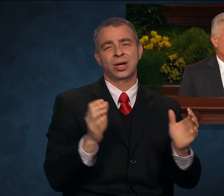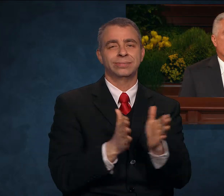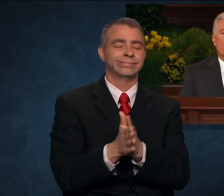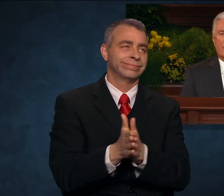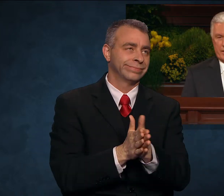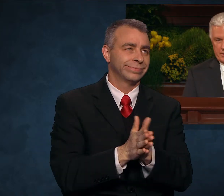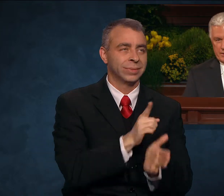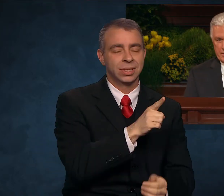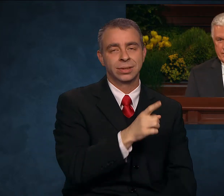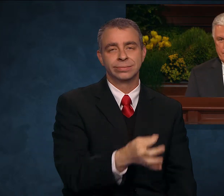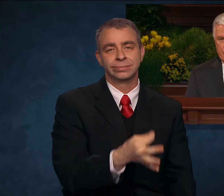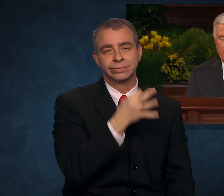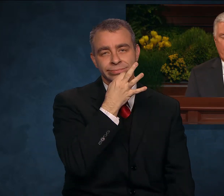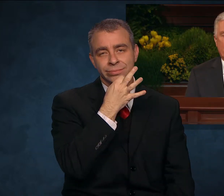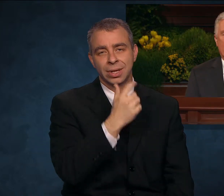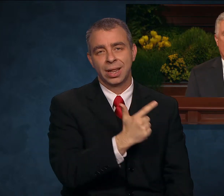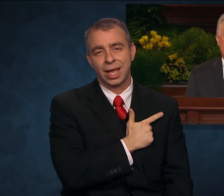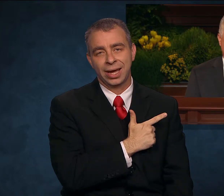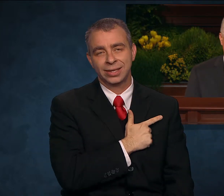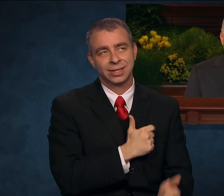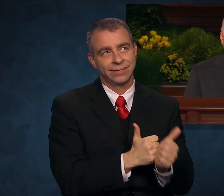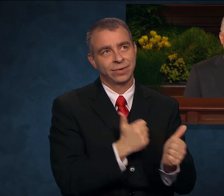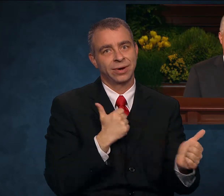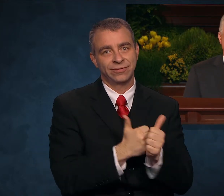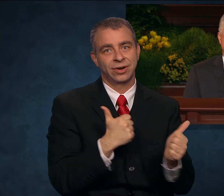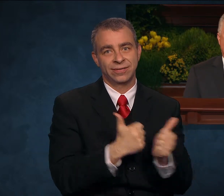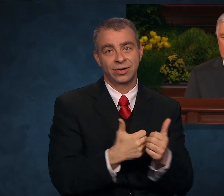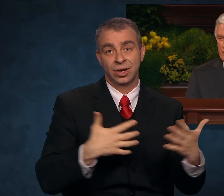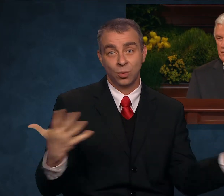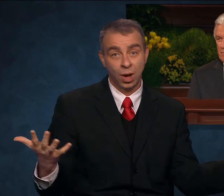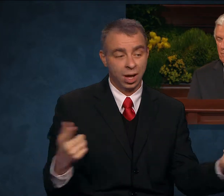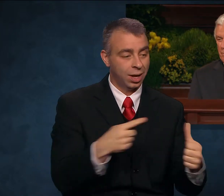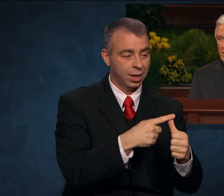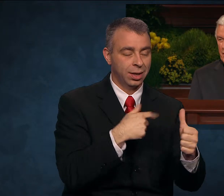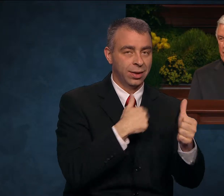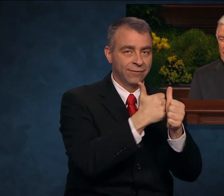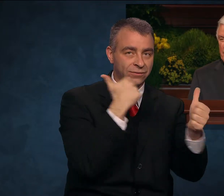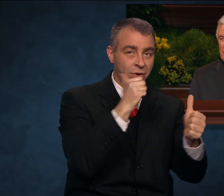avoiding two things, work and his wife.